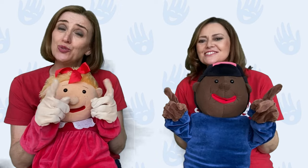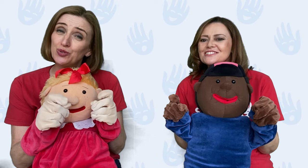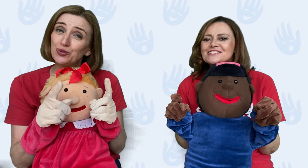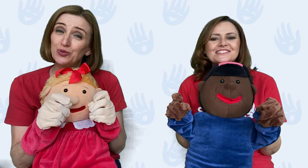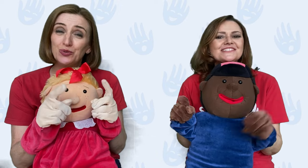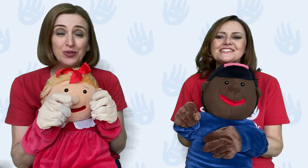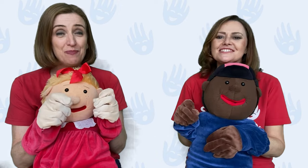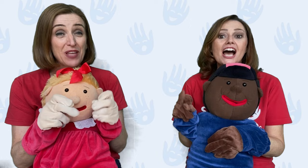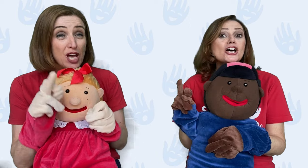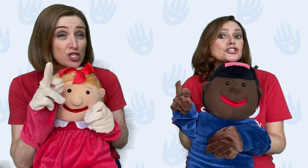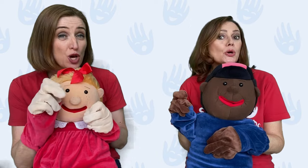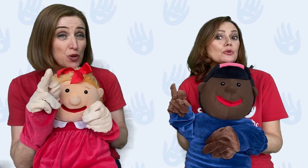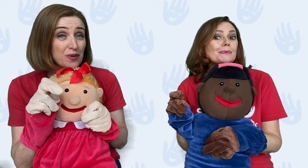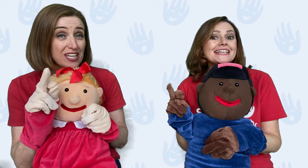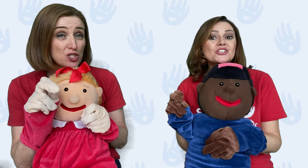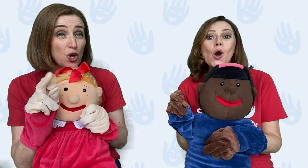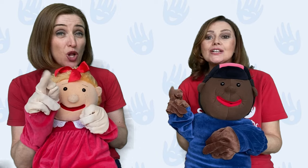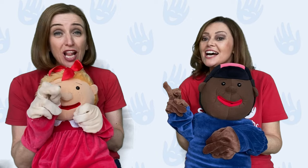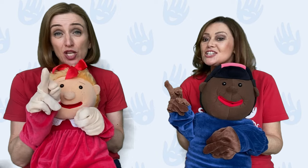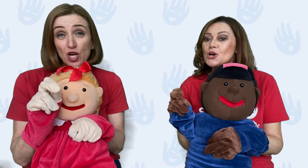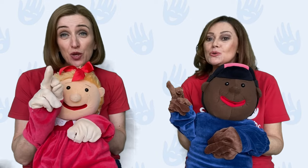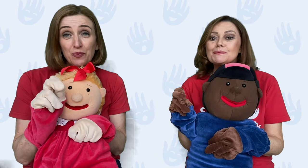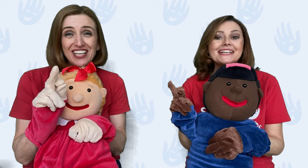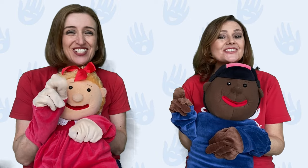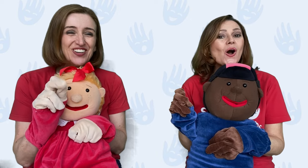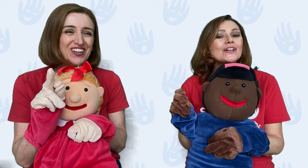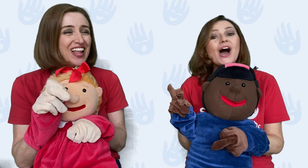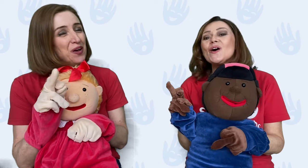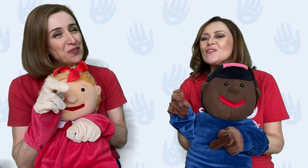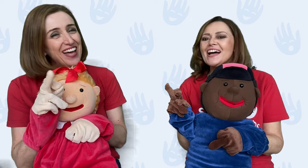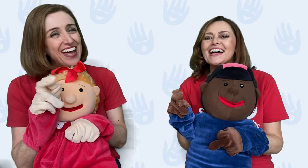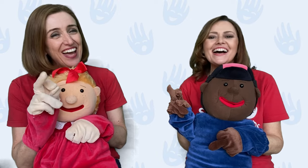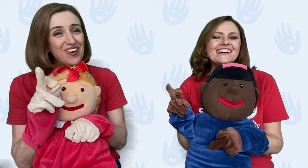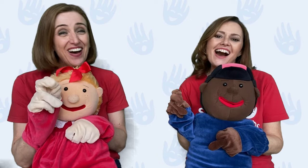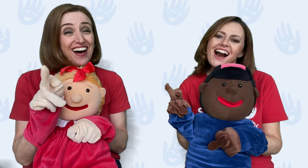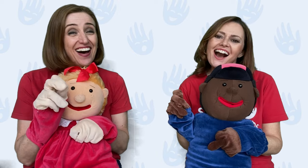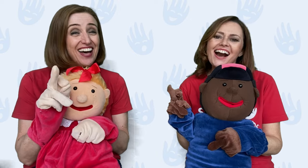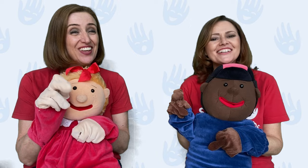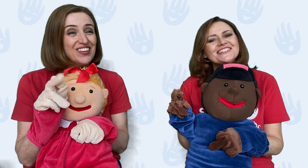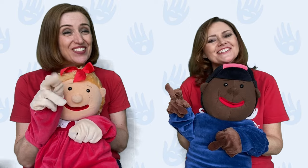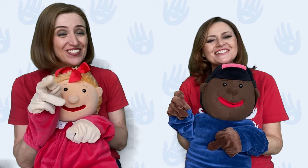do? Toby Tall, Toby Tall, where are you?